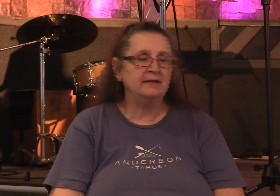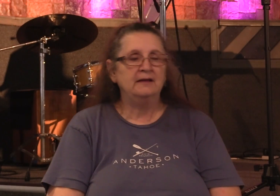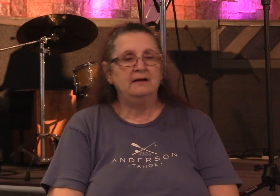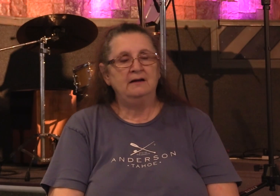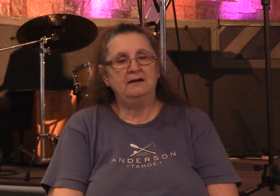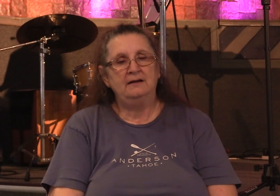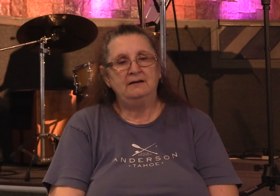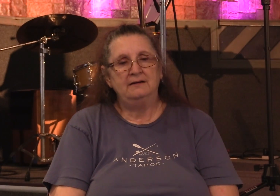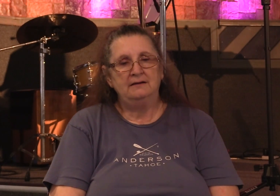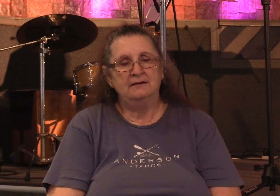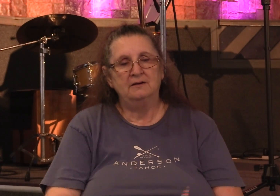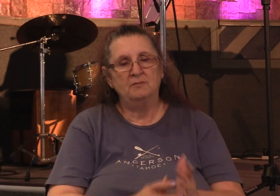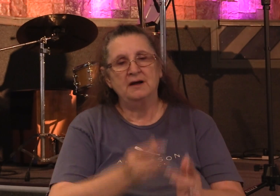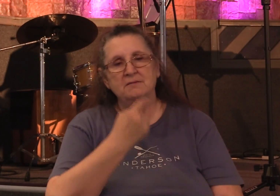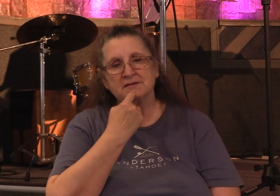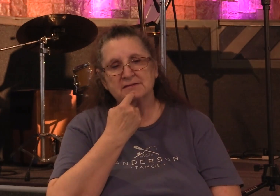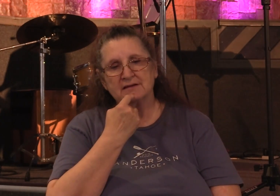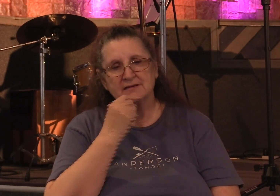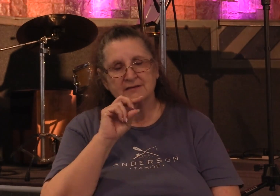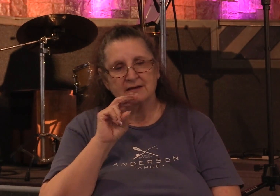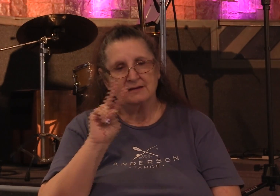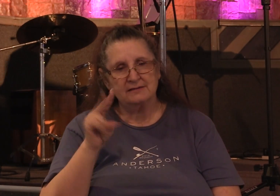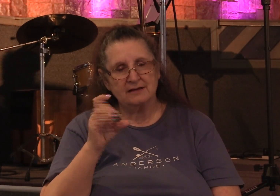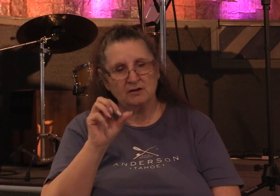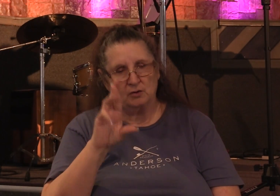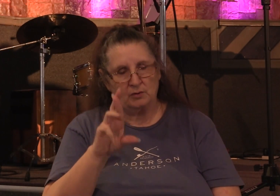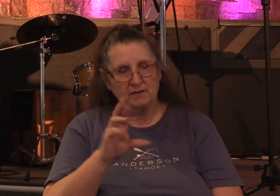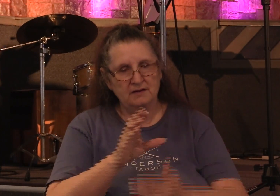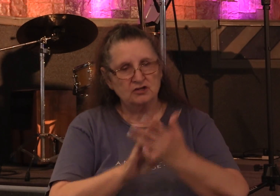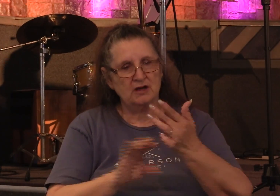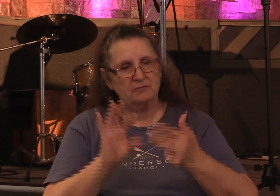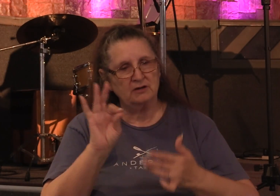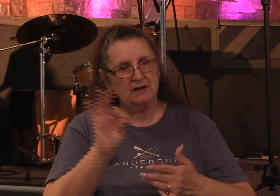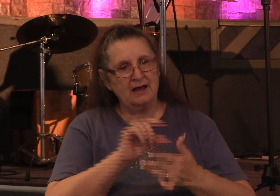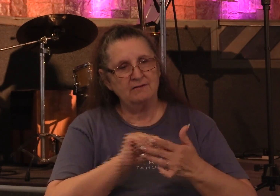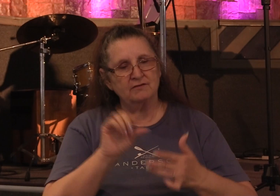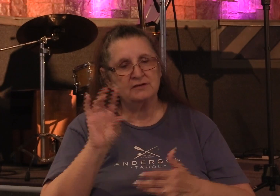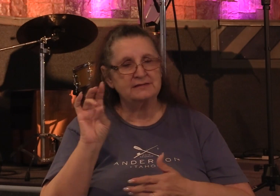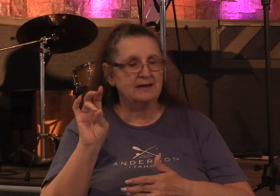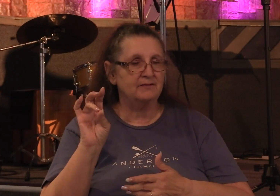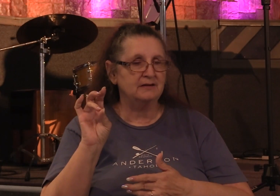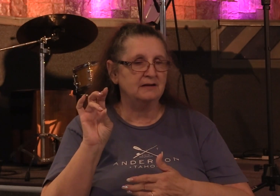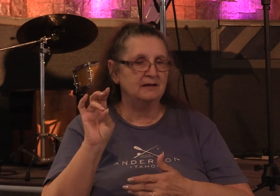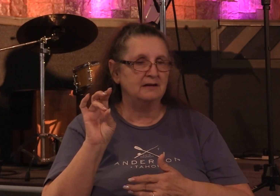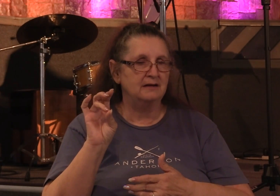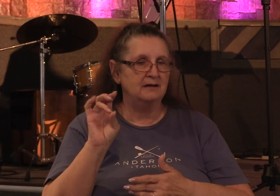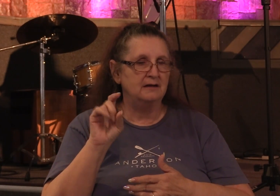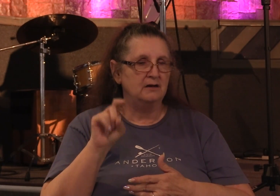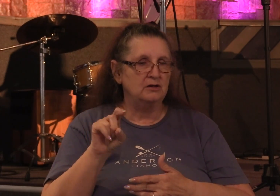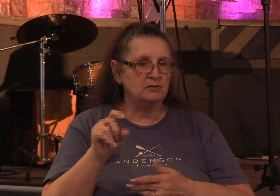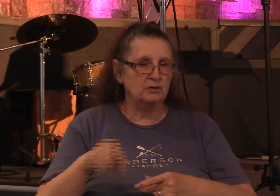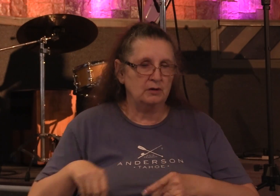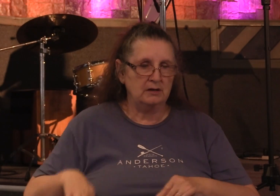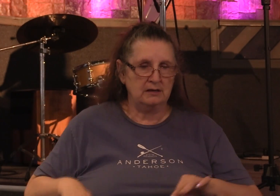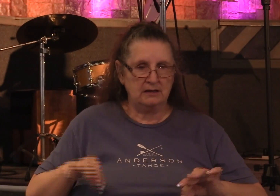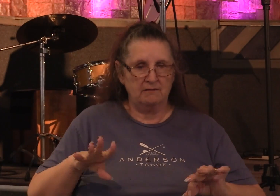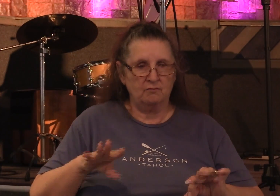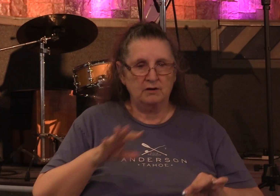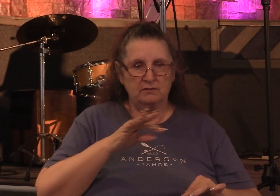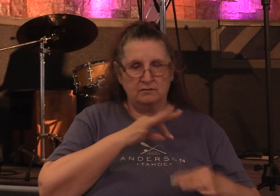The Bible says in 2 Corinthians chapter 9 verse 7 you should give what you have decided in your heart to give